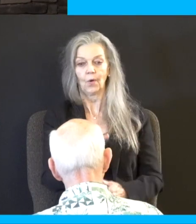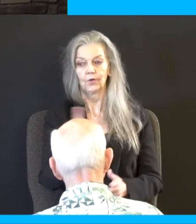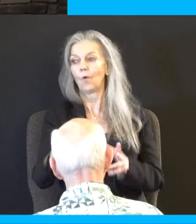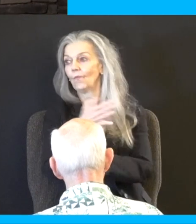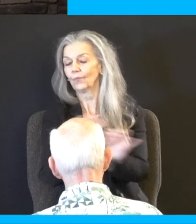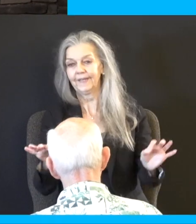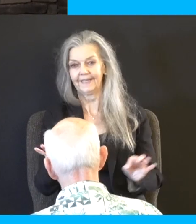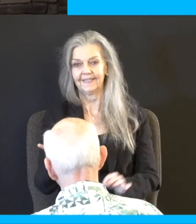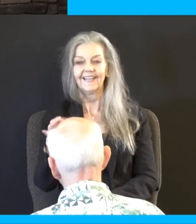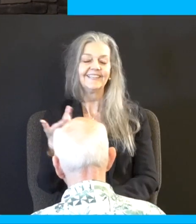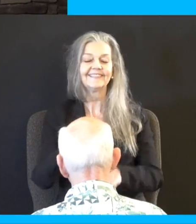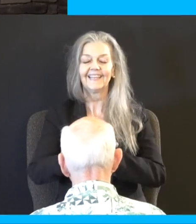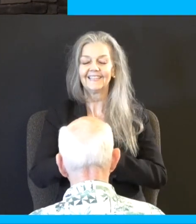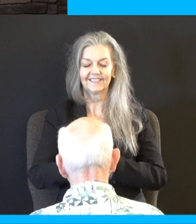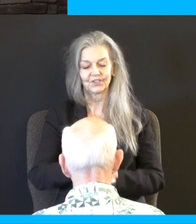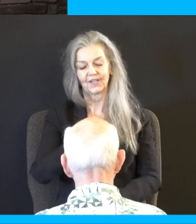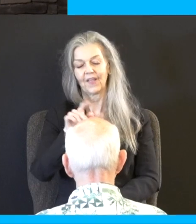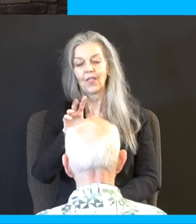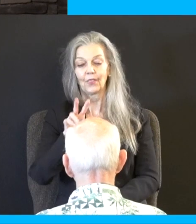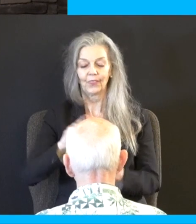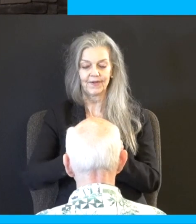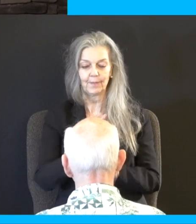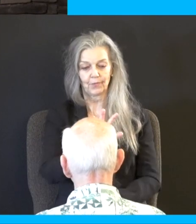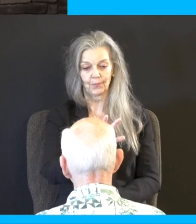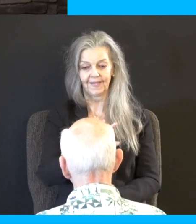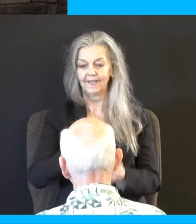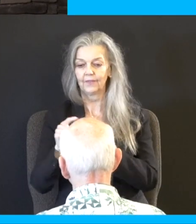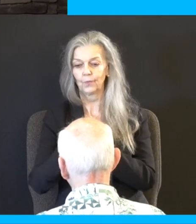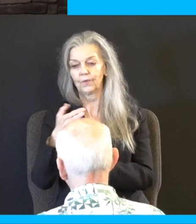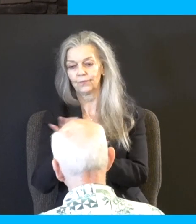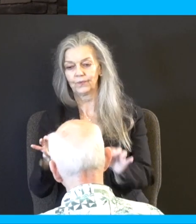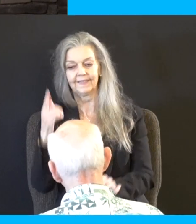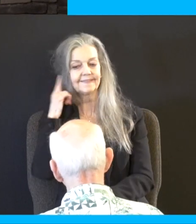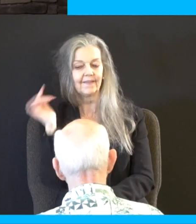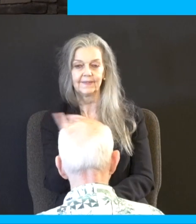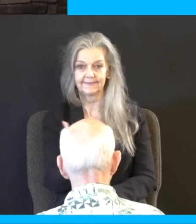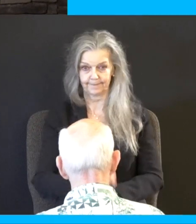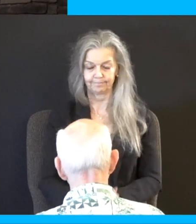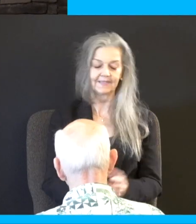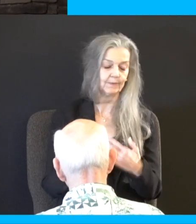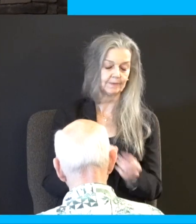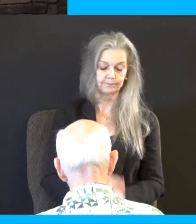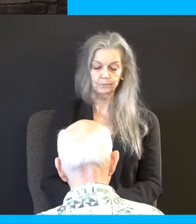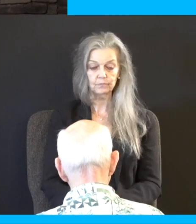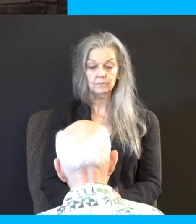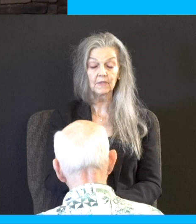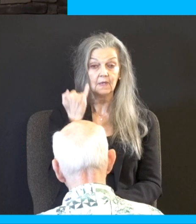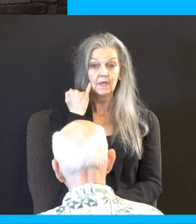It's very simple. She has rights. And if he fails to meet all three, she can bring them to the judges and say, hey, there's not all three.